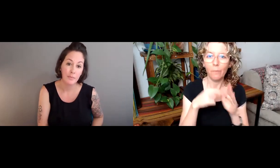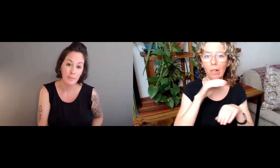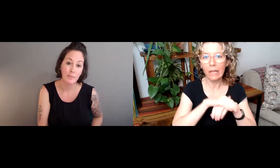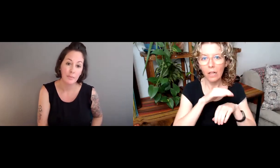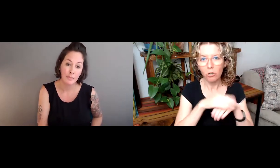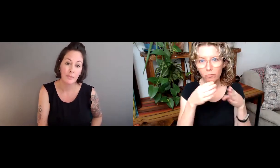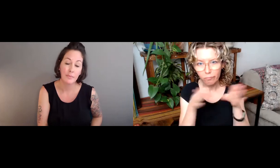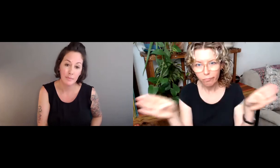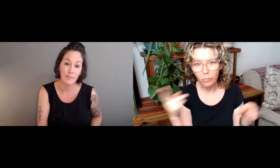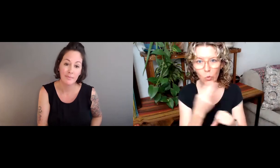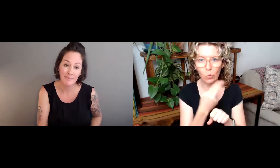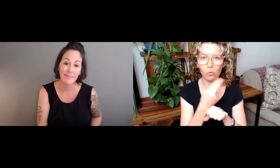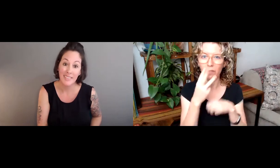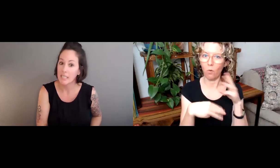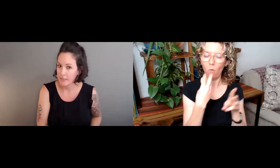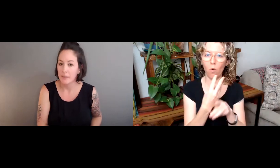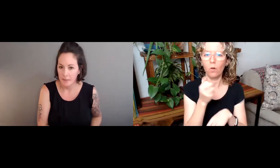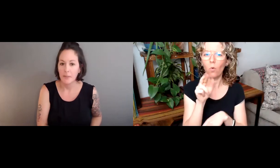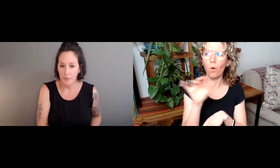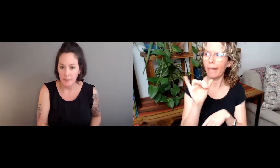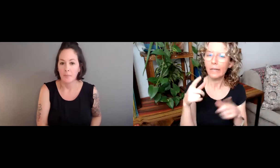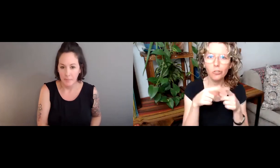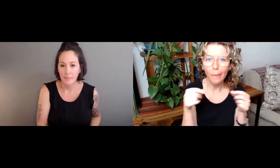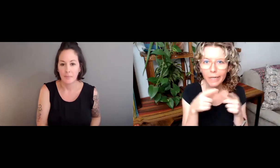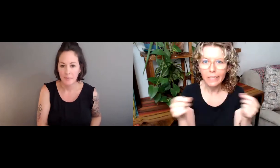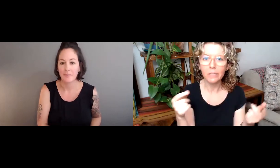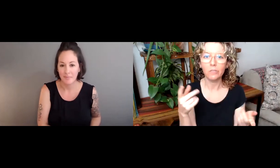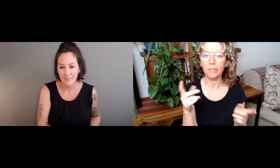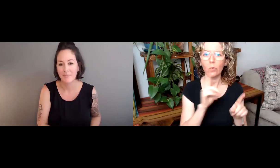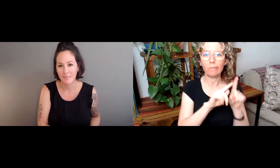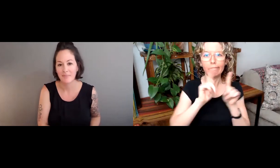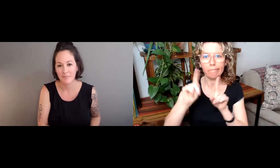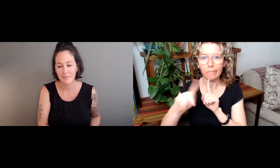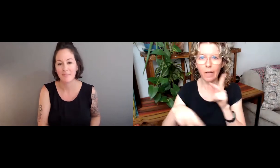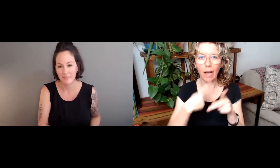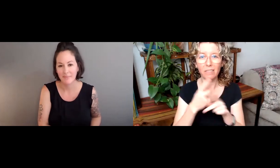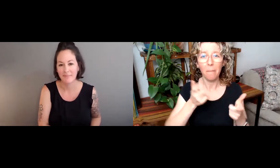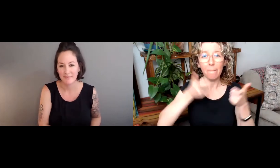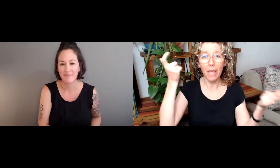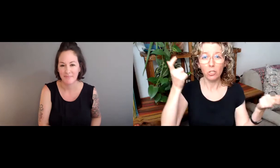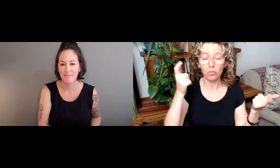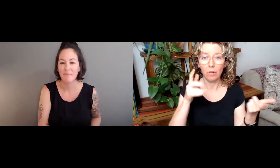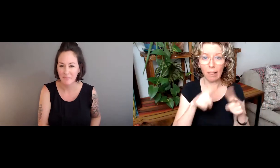And that the communities for whom this is their language are not necessarily involved.